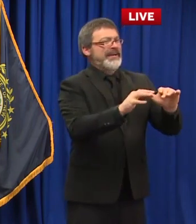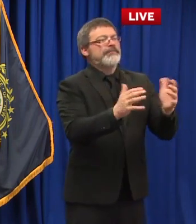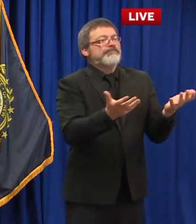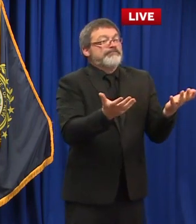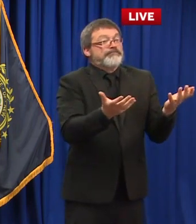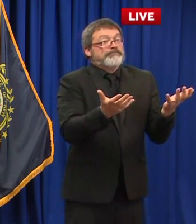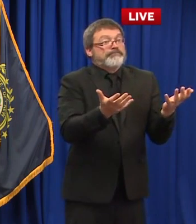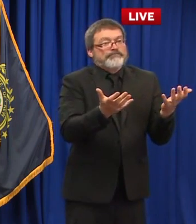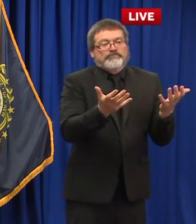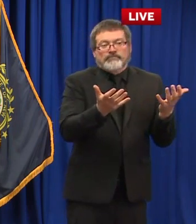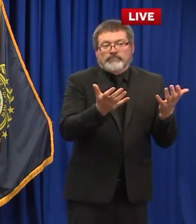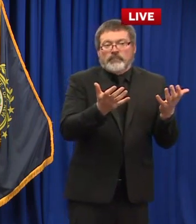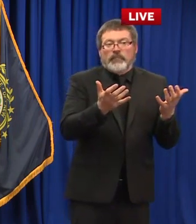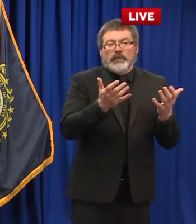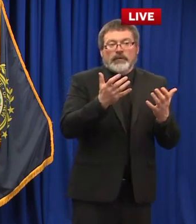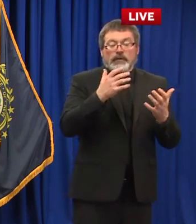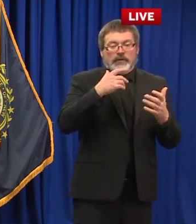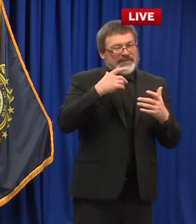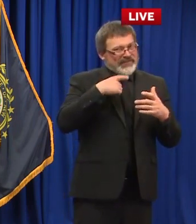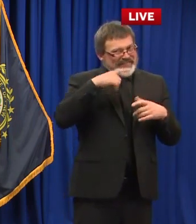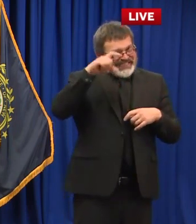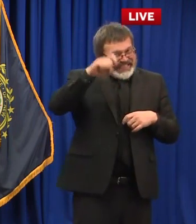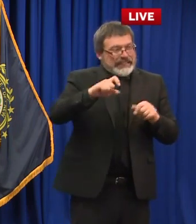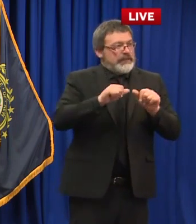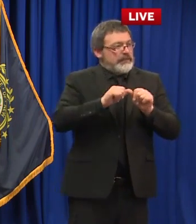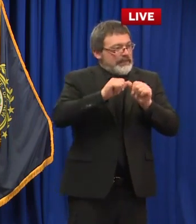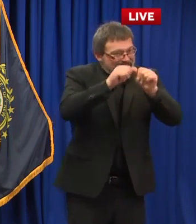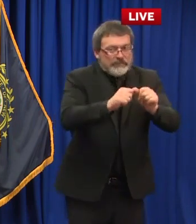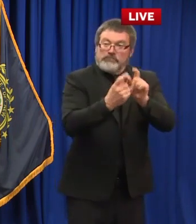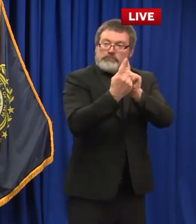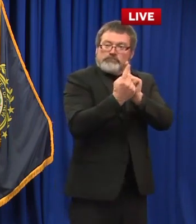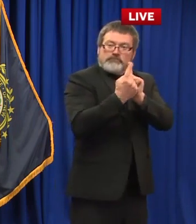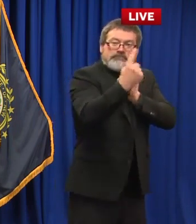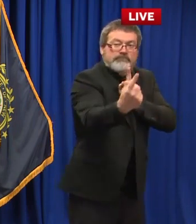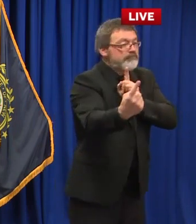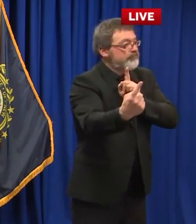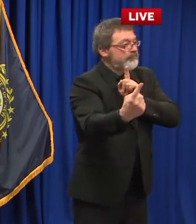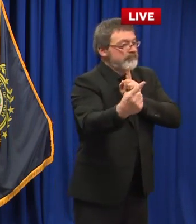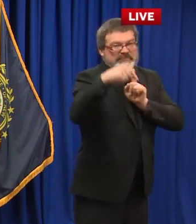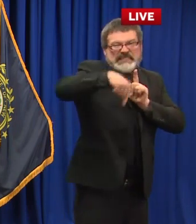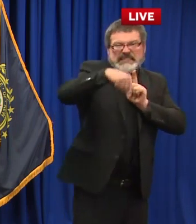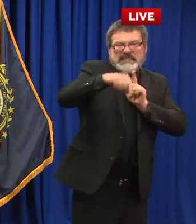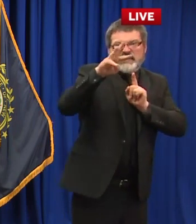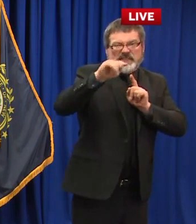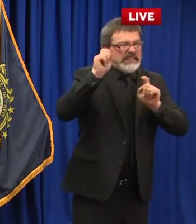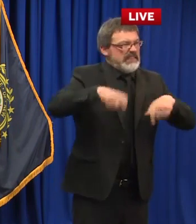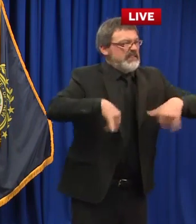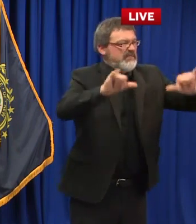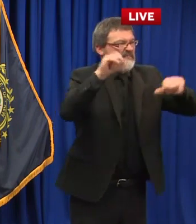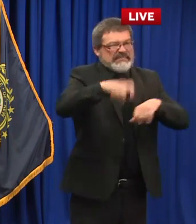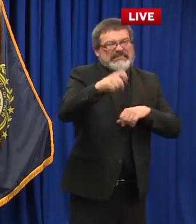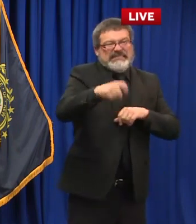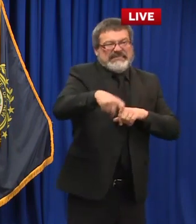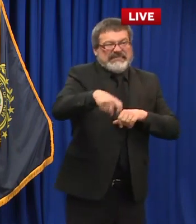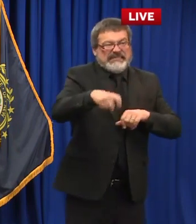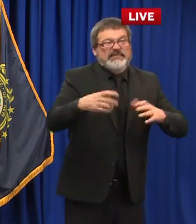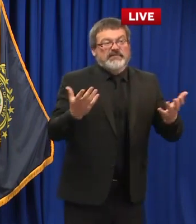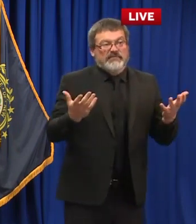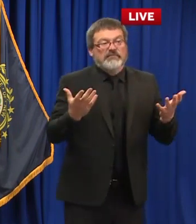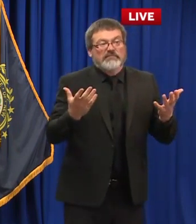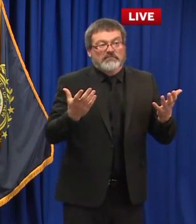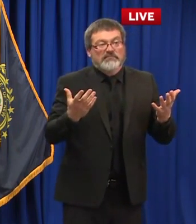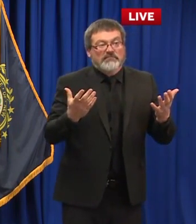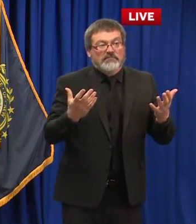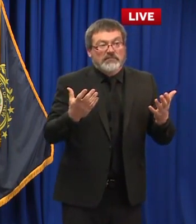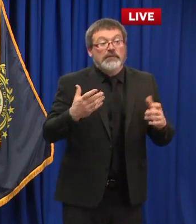safety that's what this is all about making sure that we can do these things in a safe way i'll put our guidance documents up against any or anyone's around i mean we've really spent a